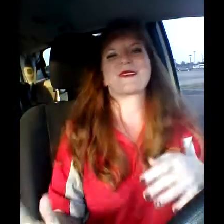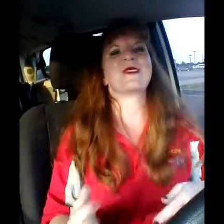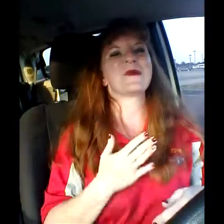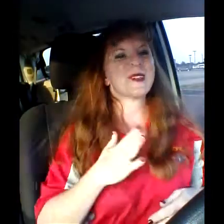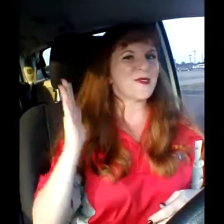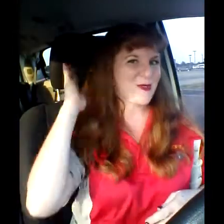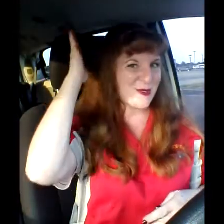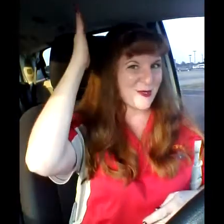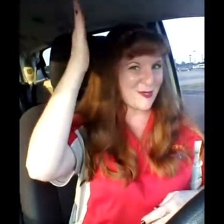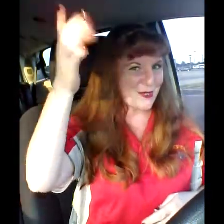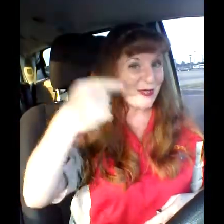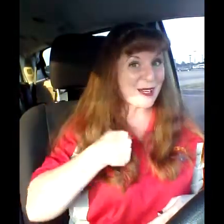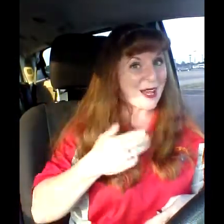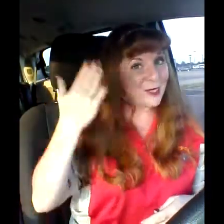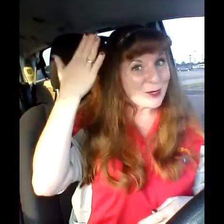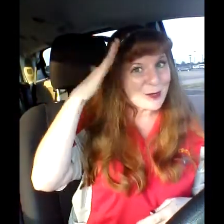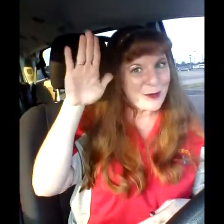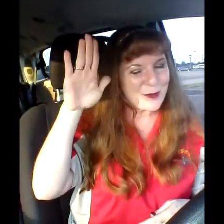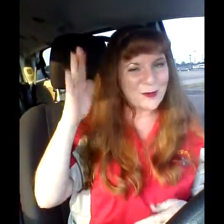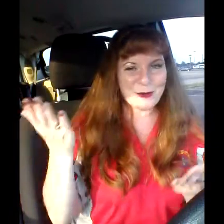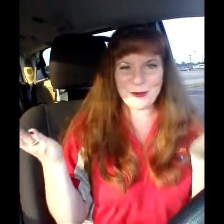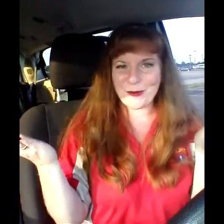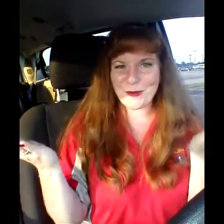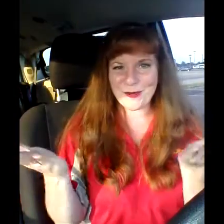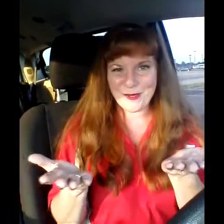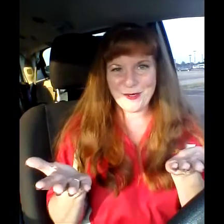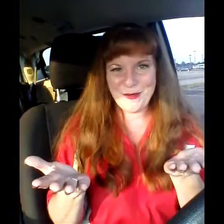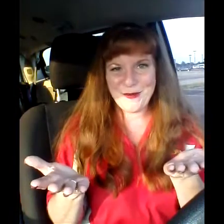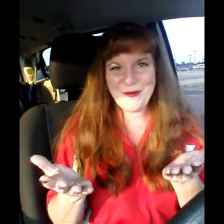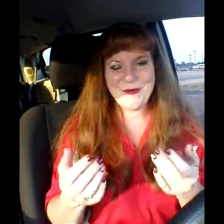I don't know where to go from here